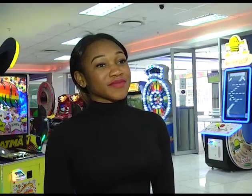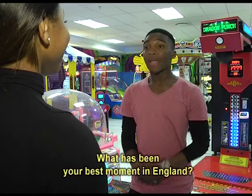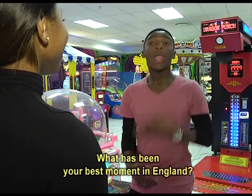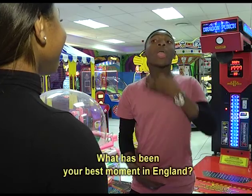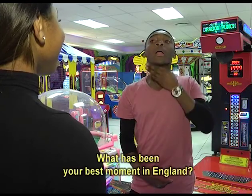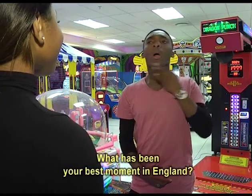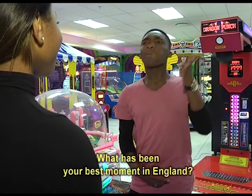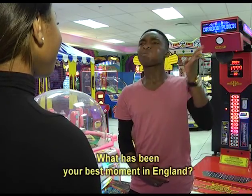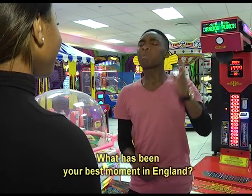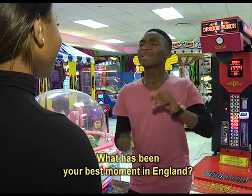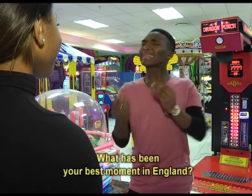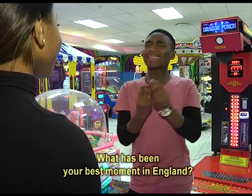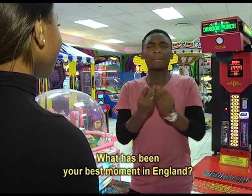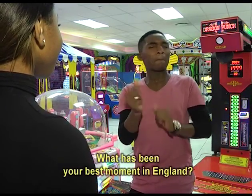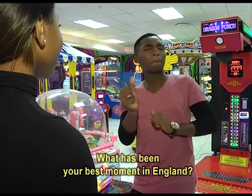What has been your best moment in England?